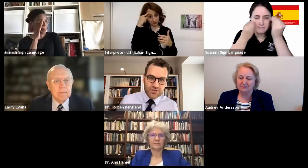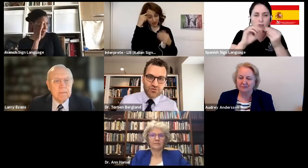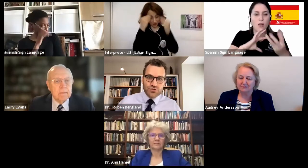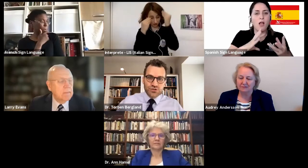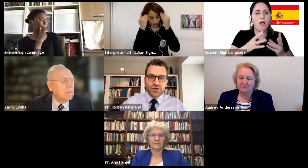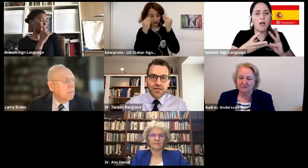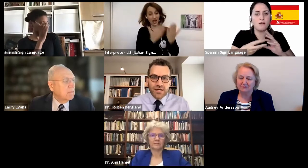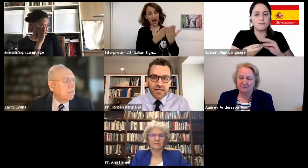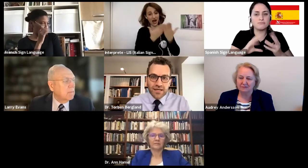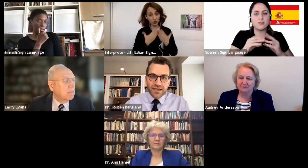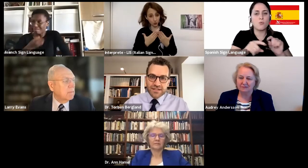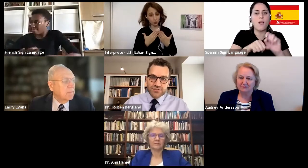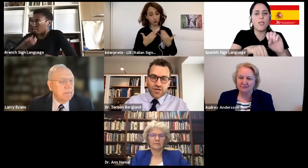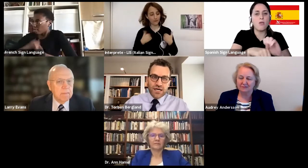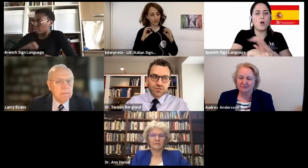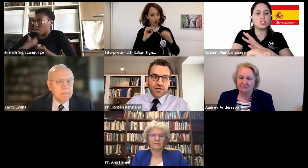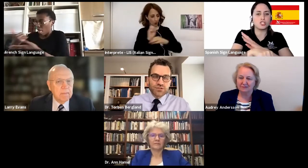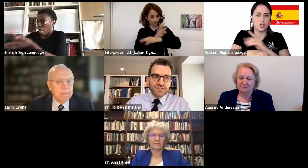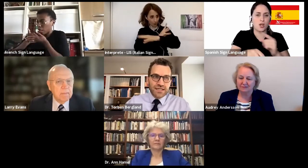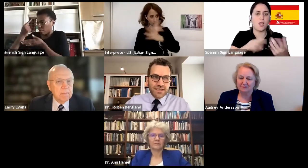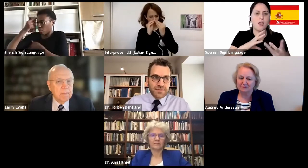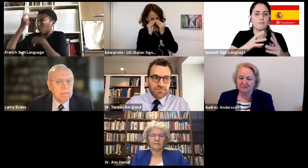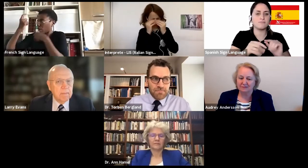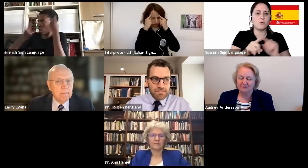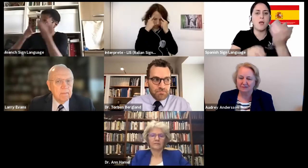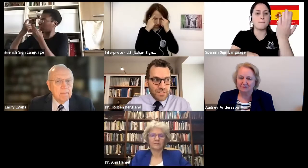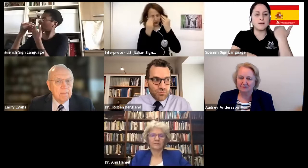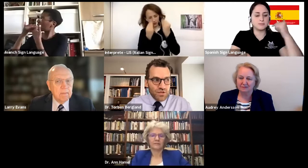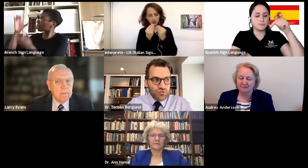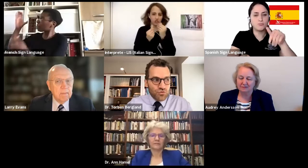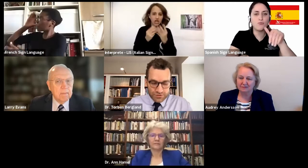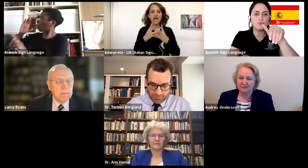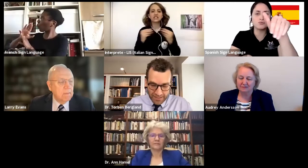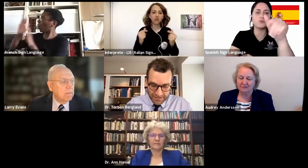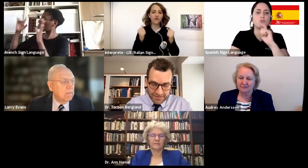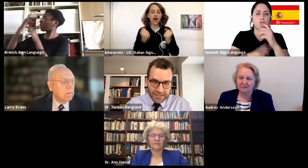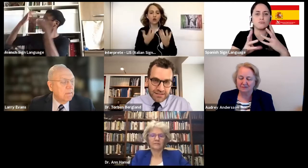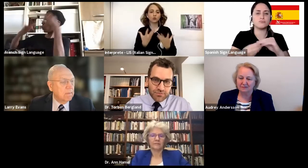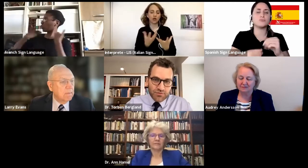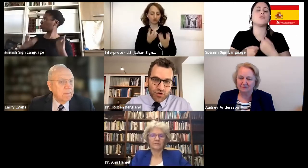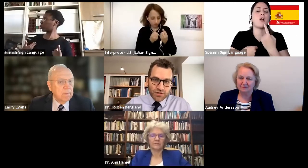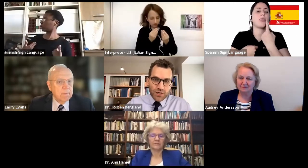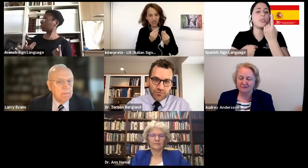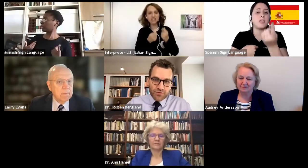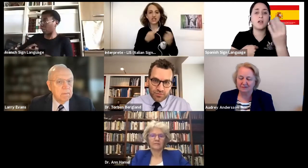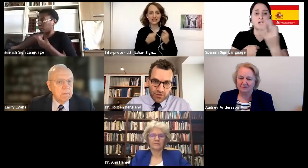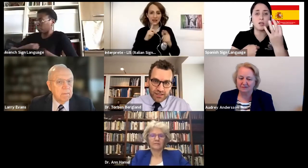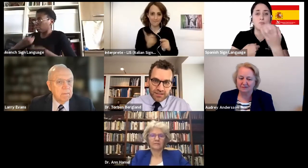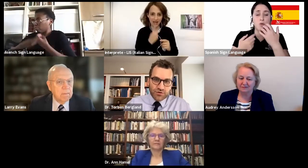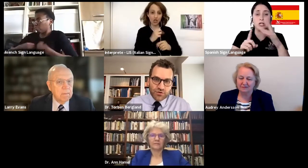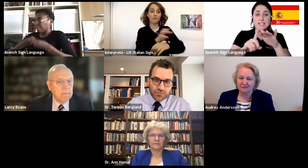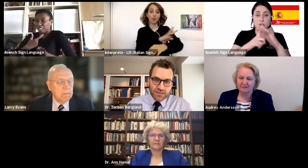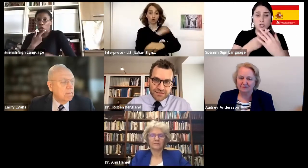the past, the future. And this, so I would, I would say in a way, of course, panic attacks can be very uncomfortable